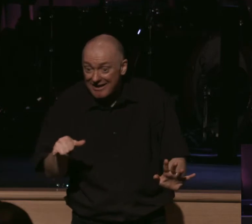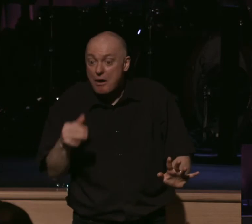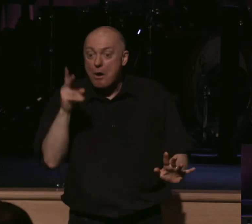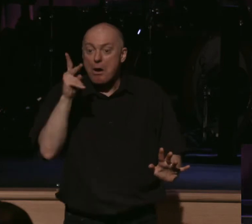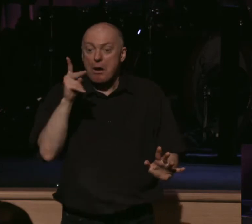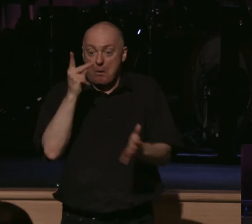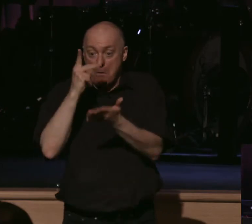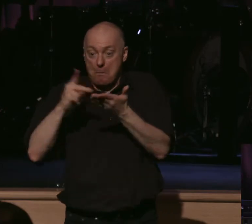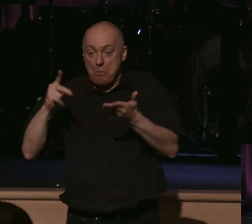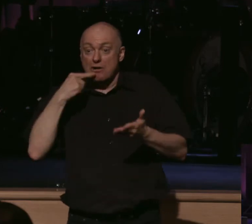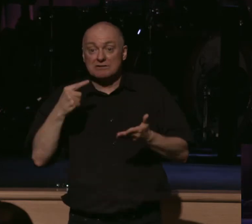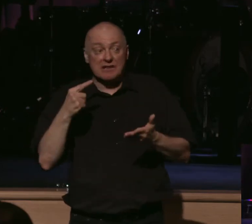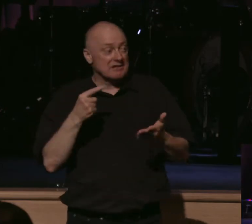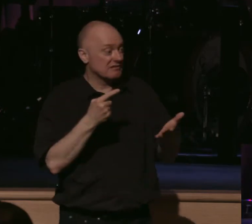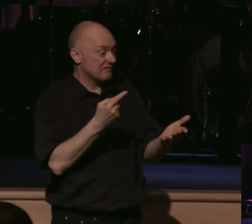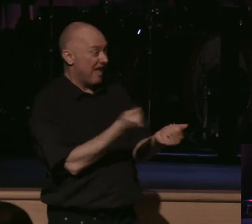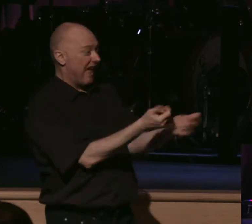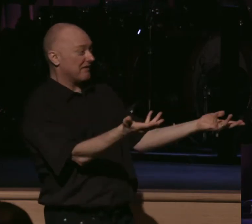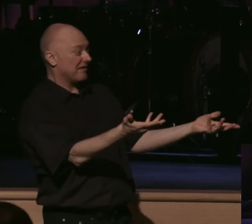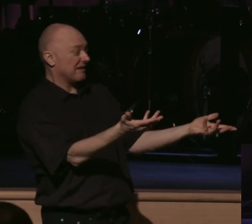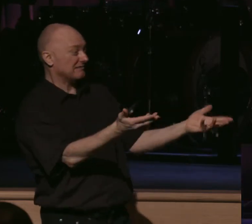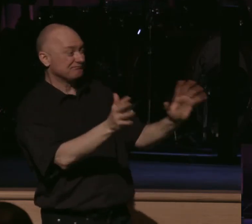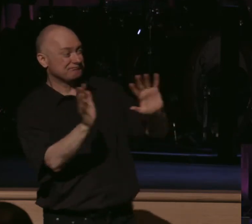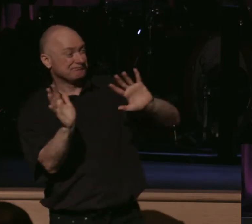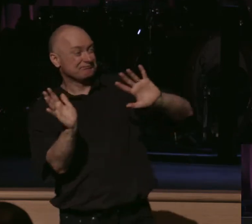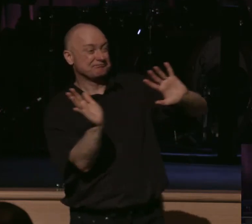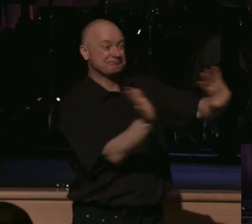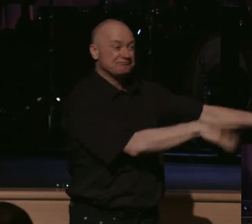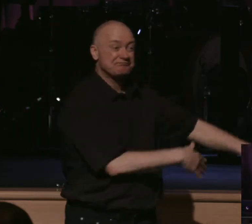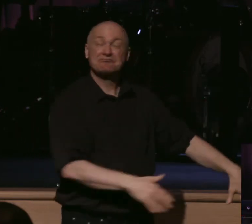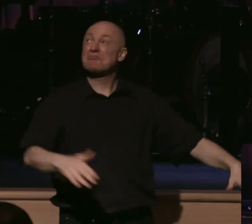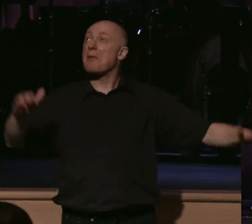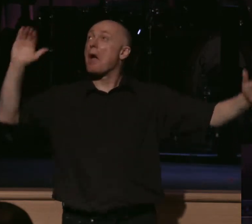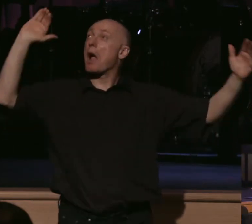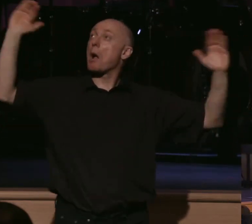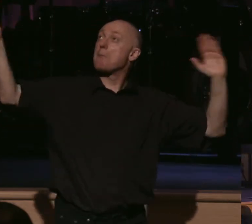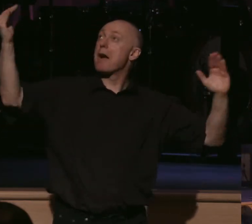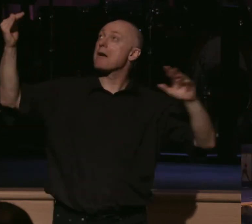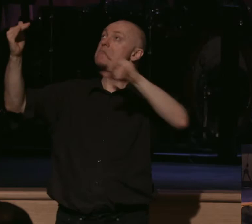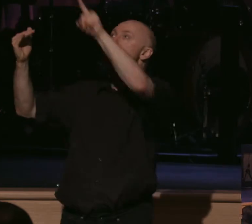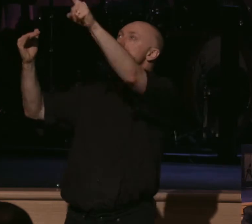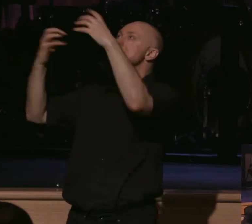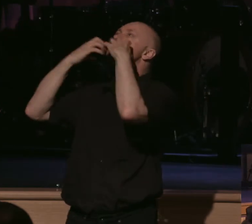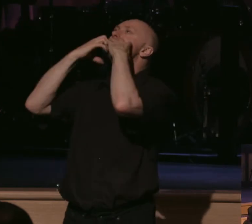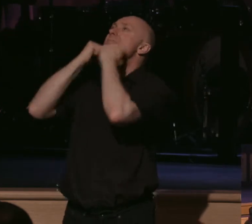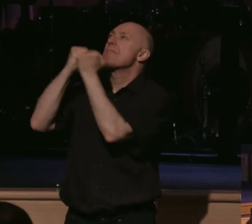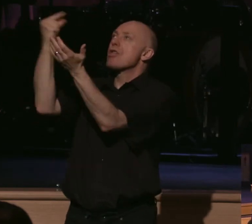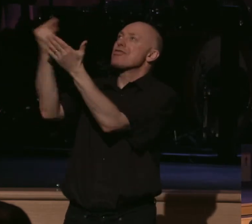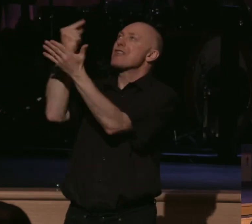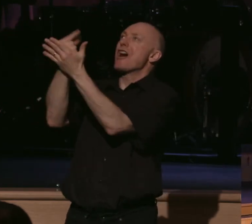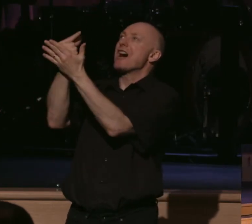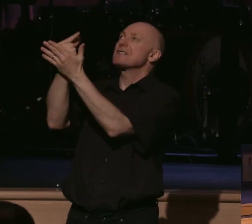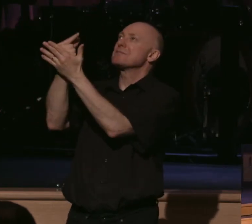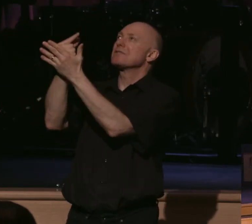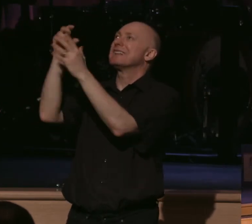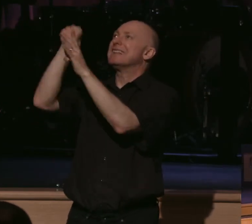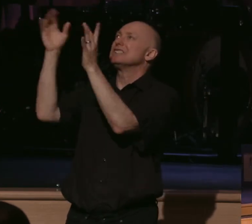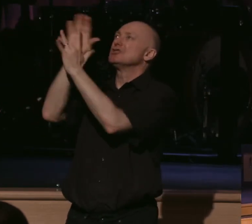So Paul says, I can count all things as lost when compared to the treasure of the gospel of my life in Jesus Christ.